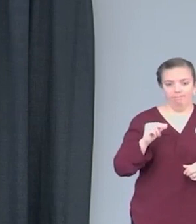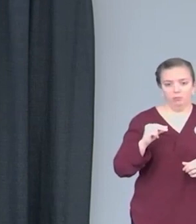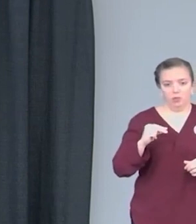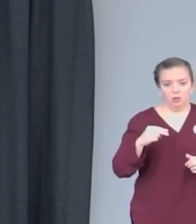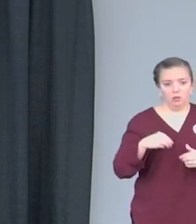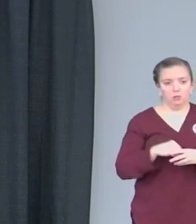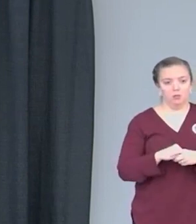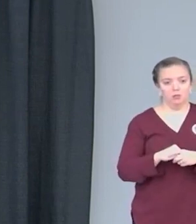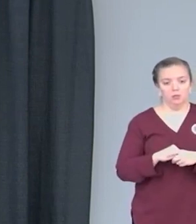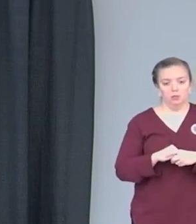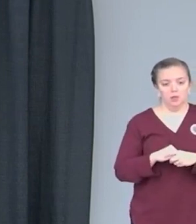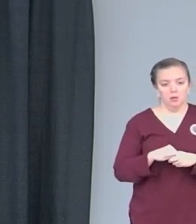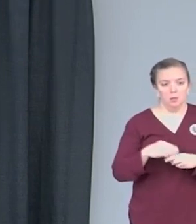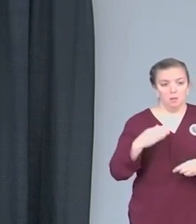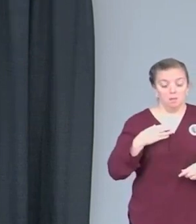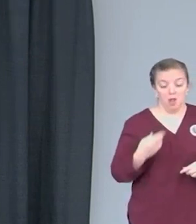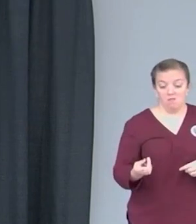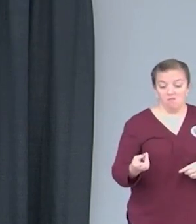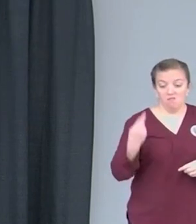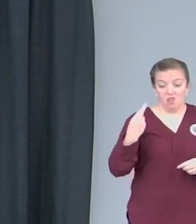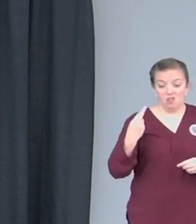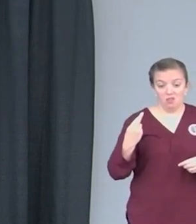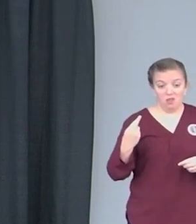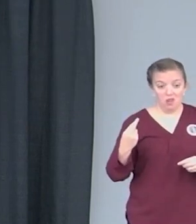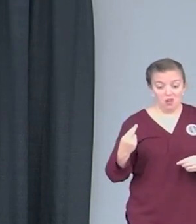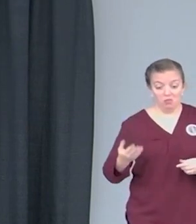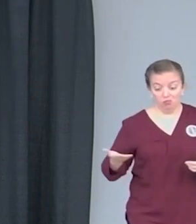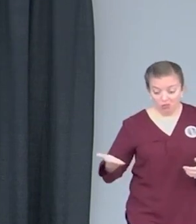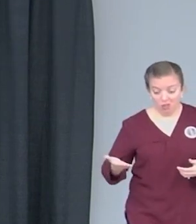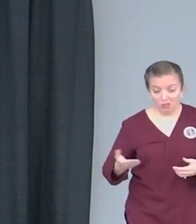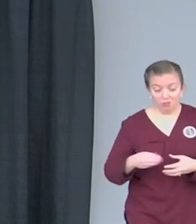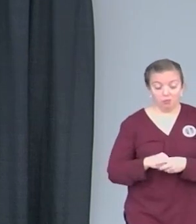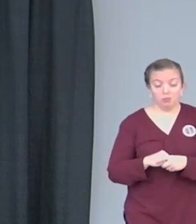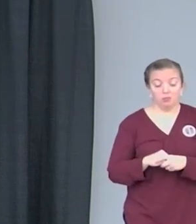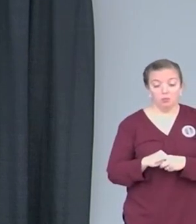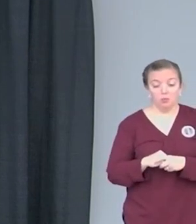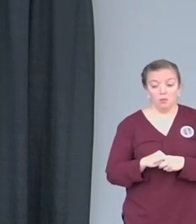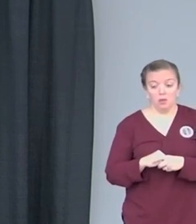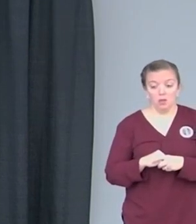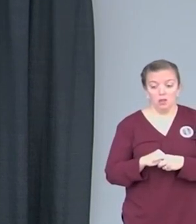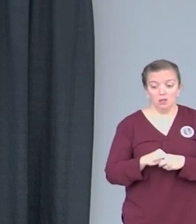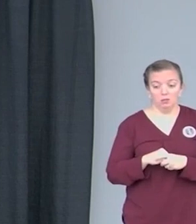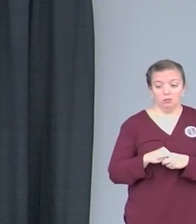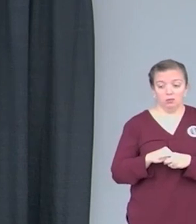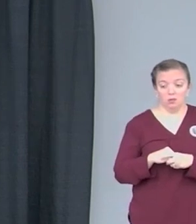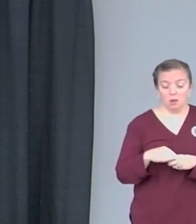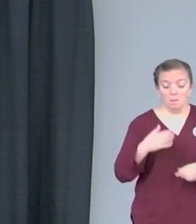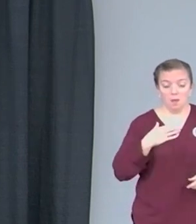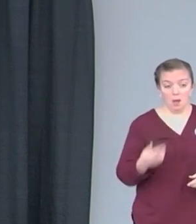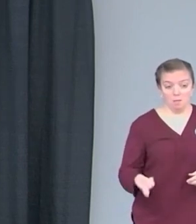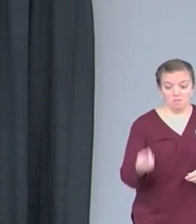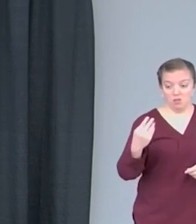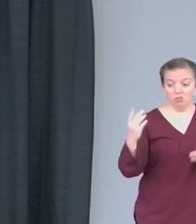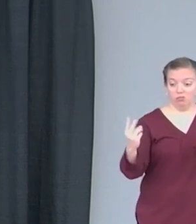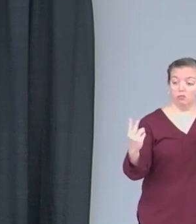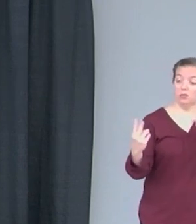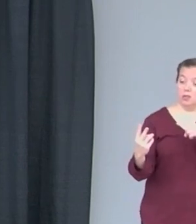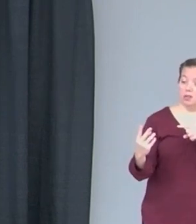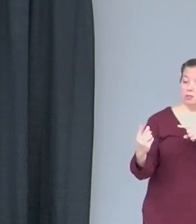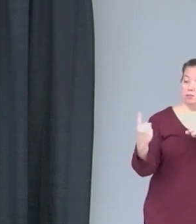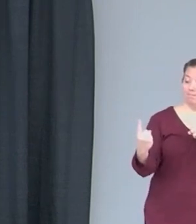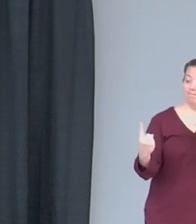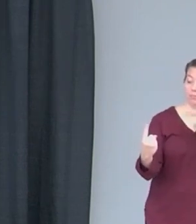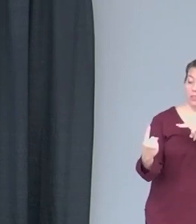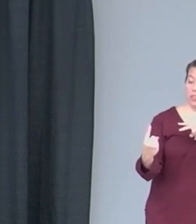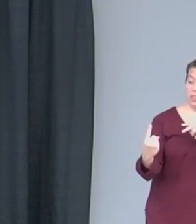position, I was there with my best friend. Um, and I remember looking at him and just saying like, Hey man, I'm about to die. He's like, yeah,